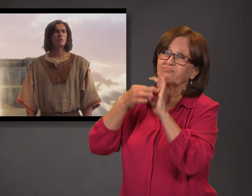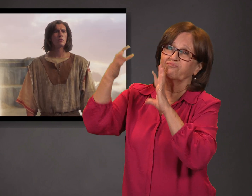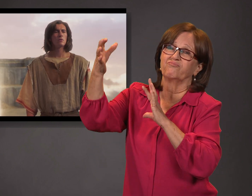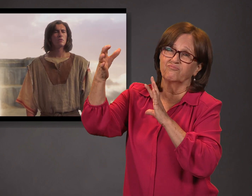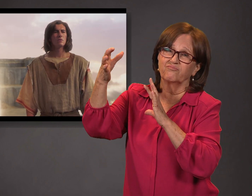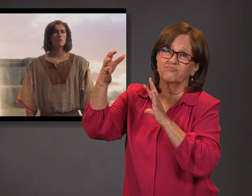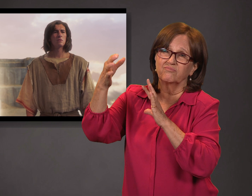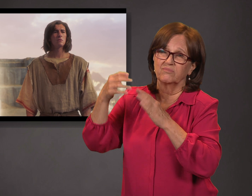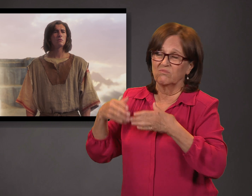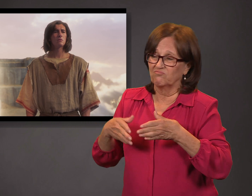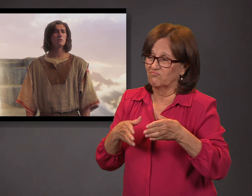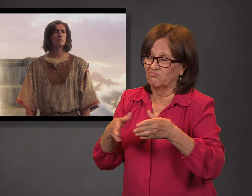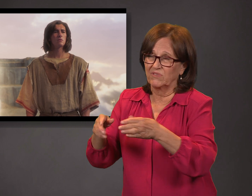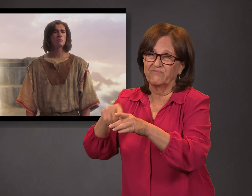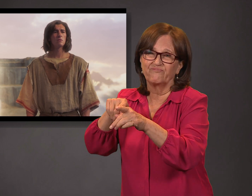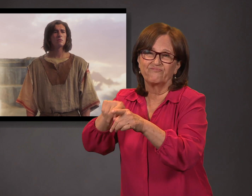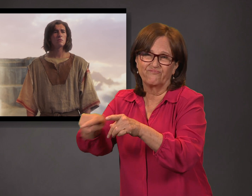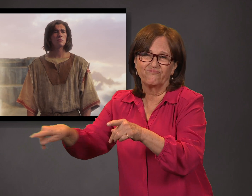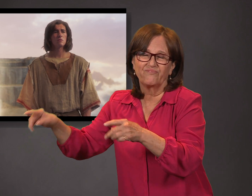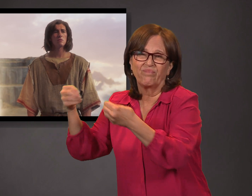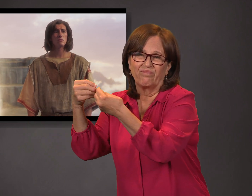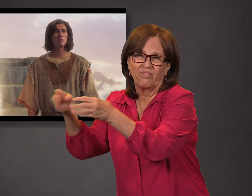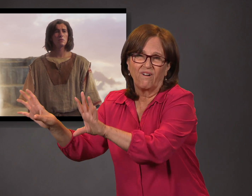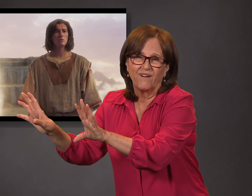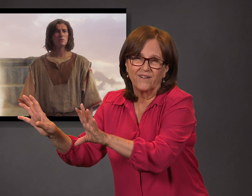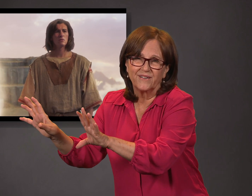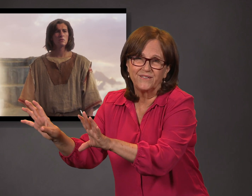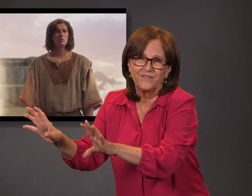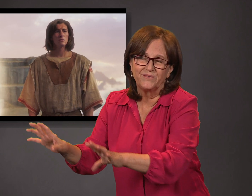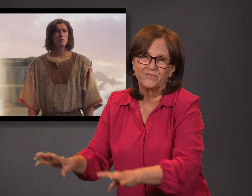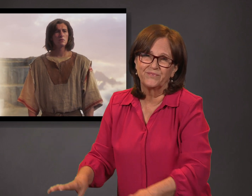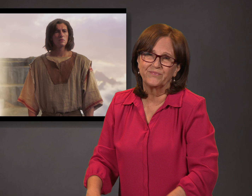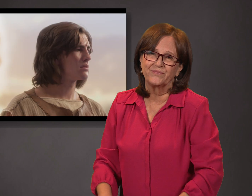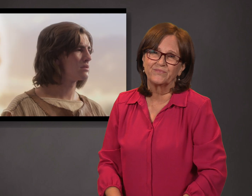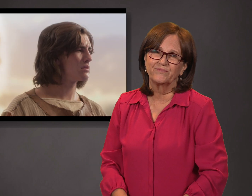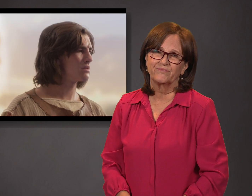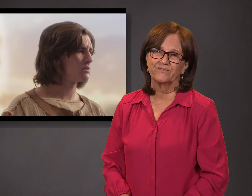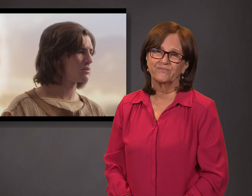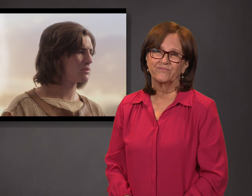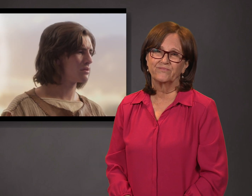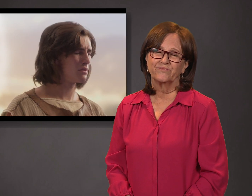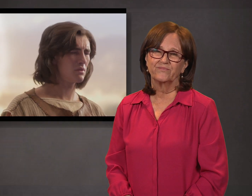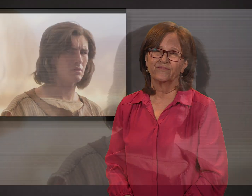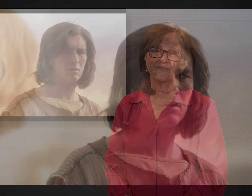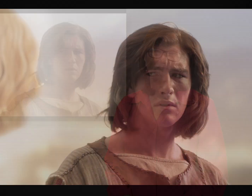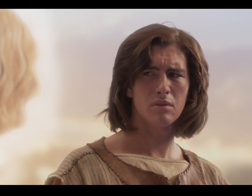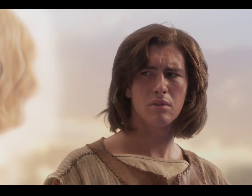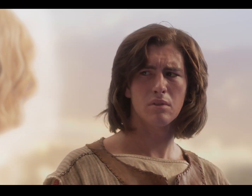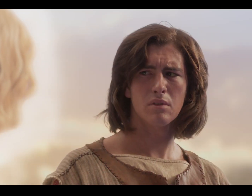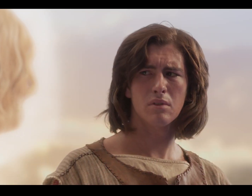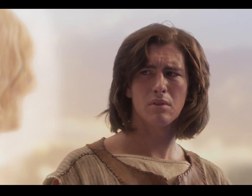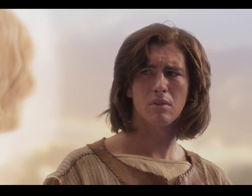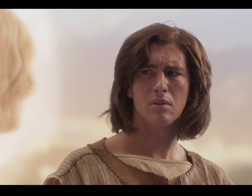men. And leadeth them away into broad roads, that they perish and are lost.